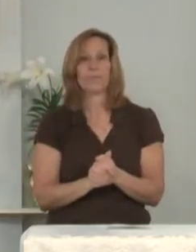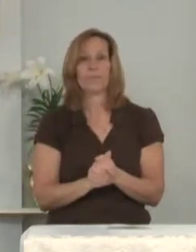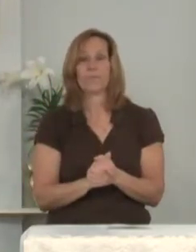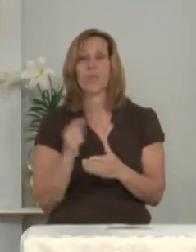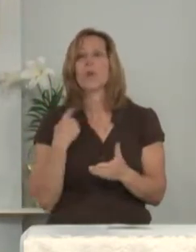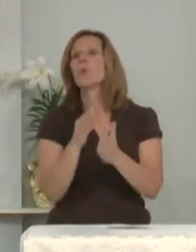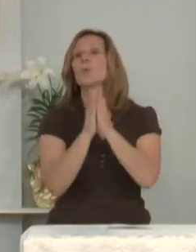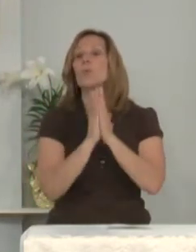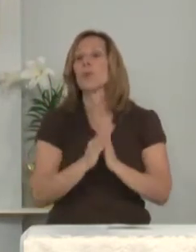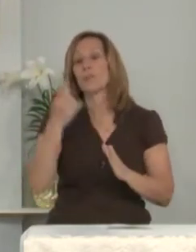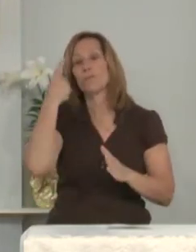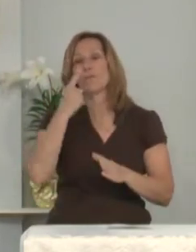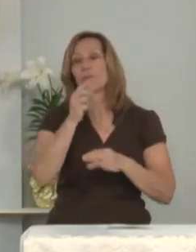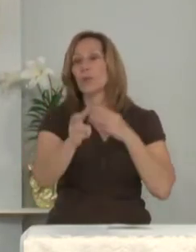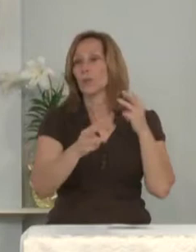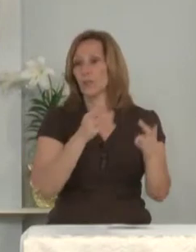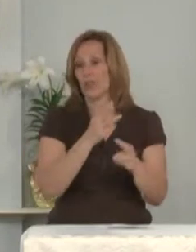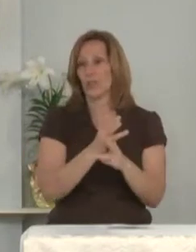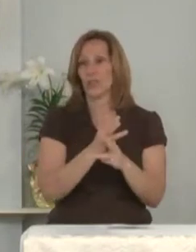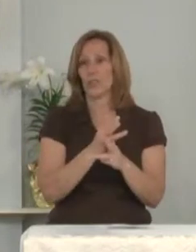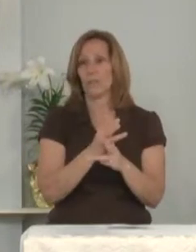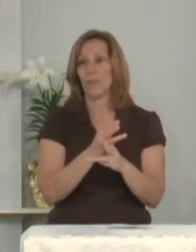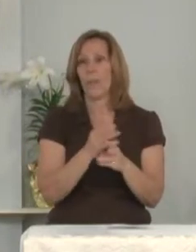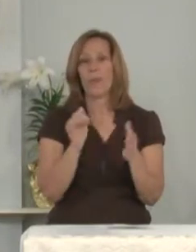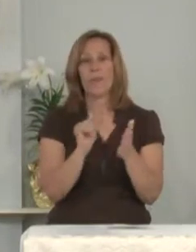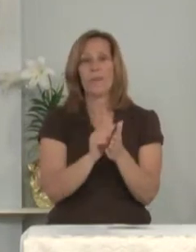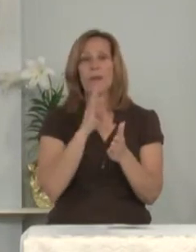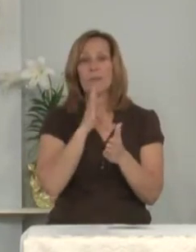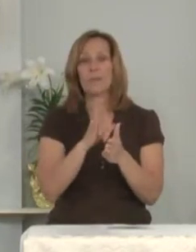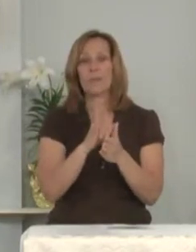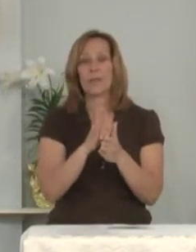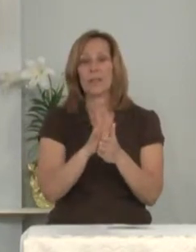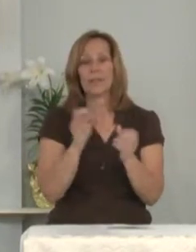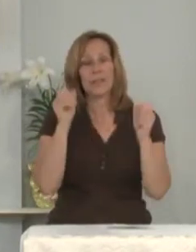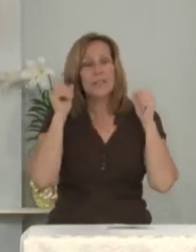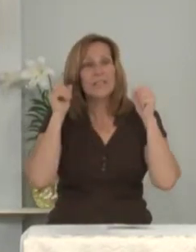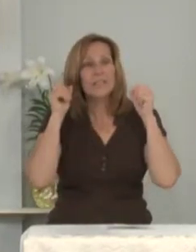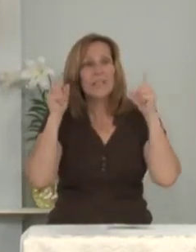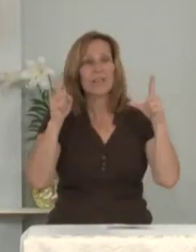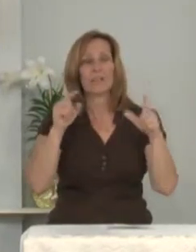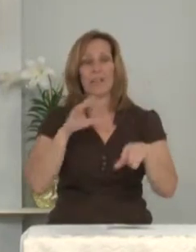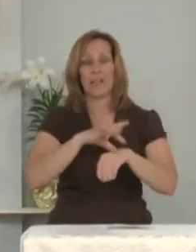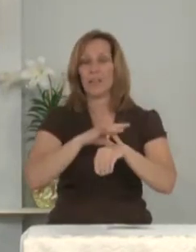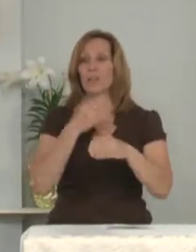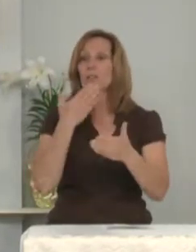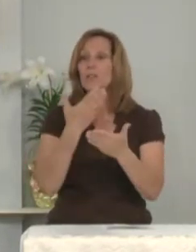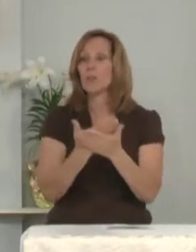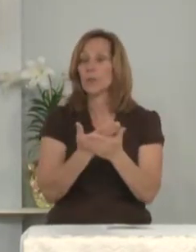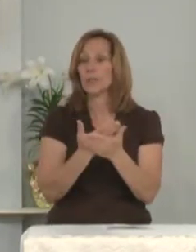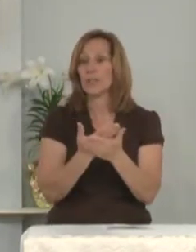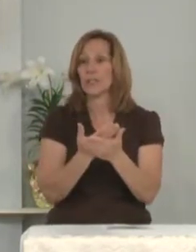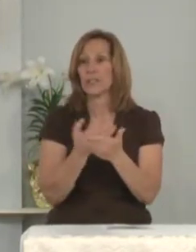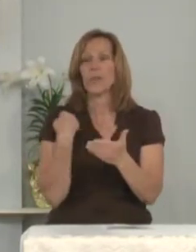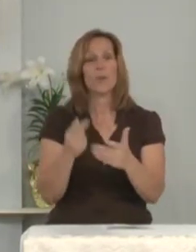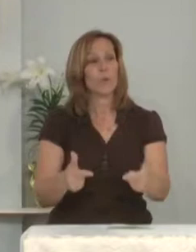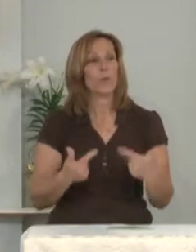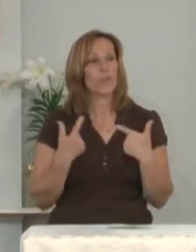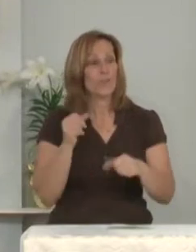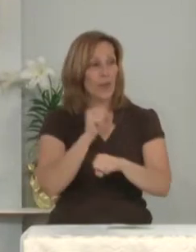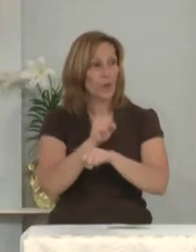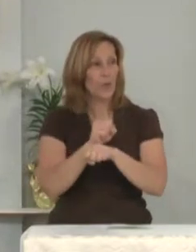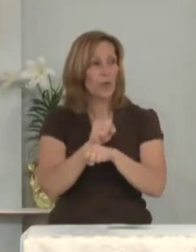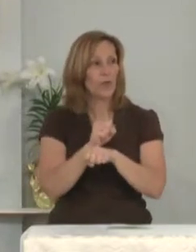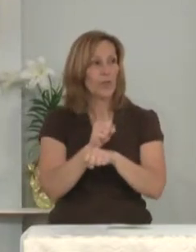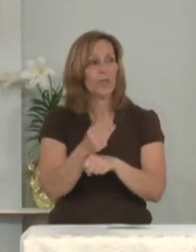We pray for creation, that being astounded at the earth's goodness, we live and work